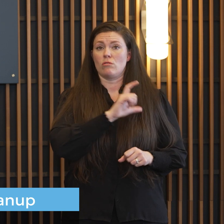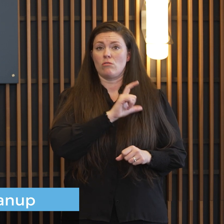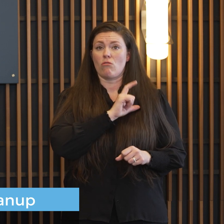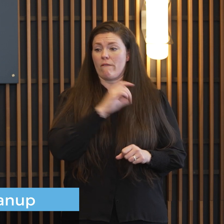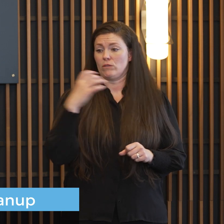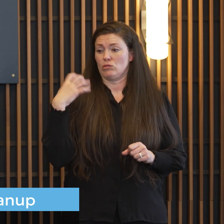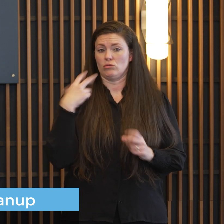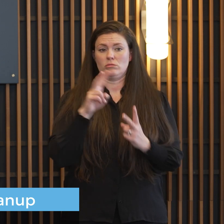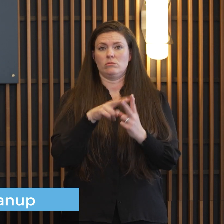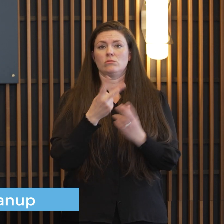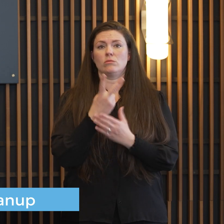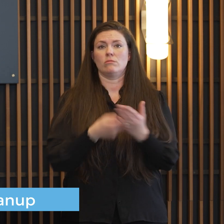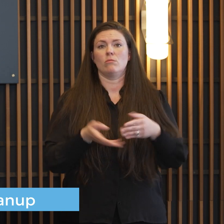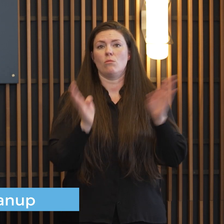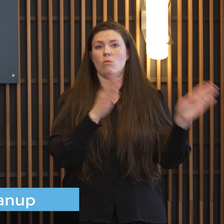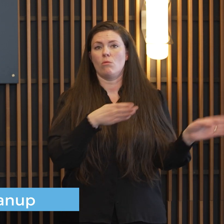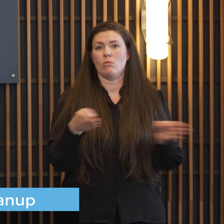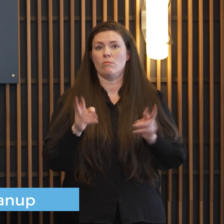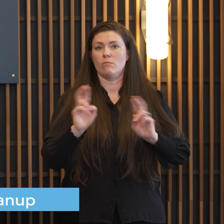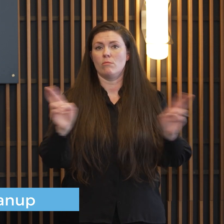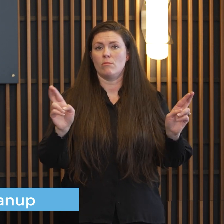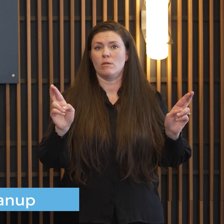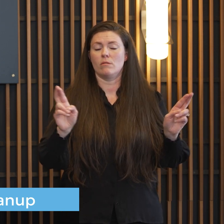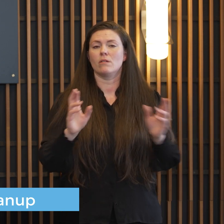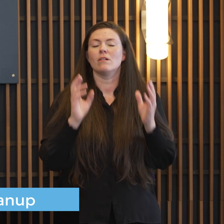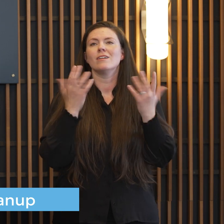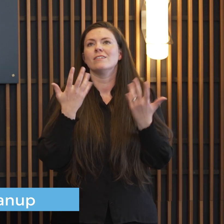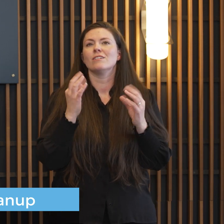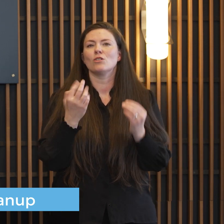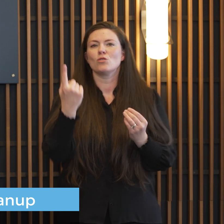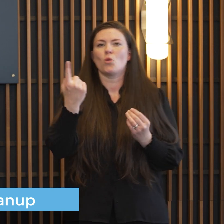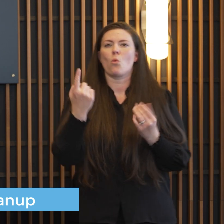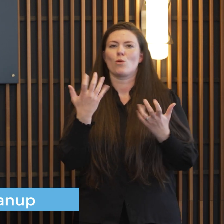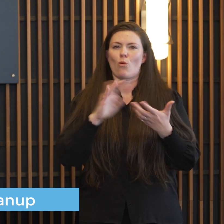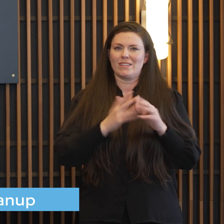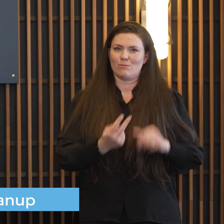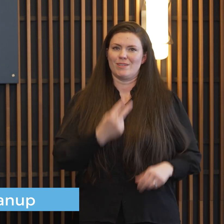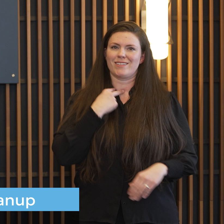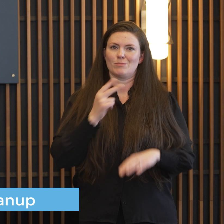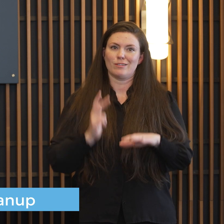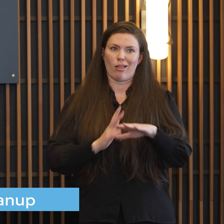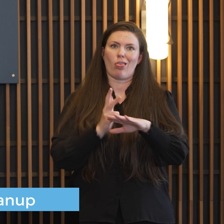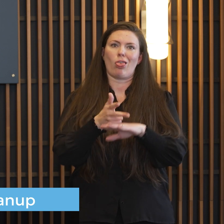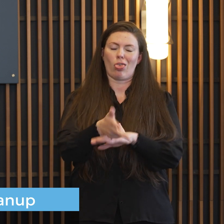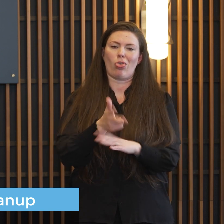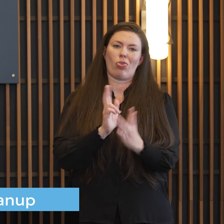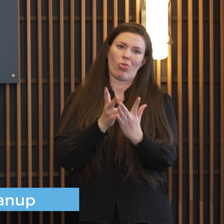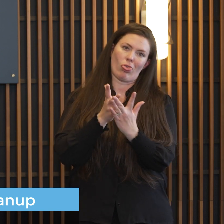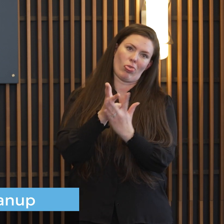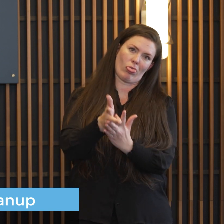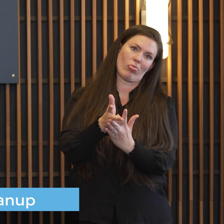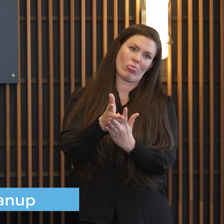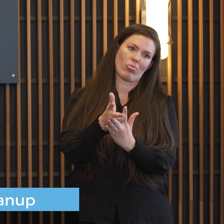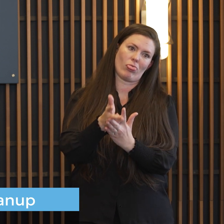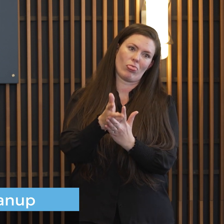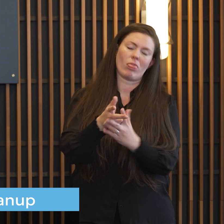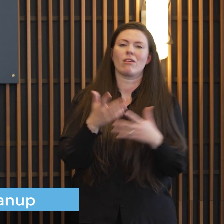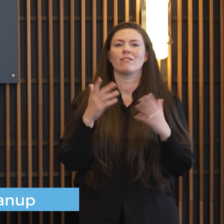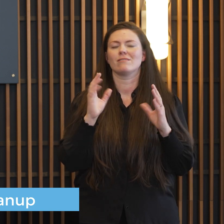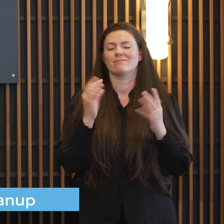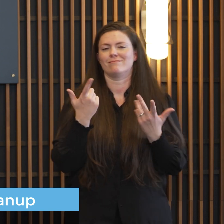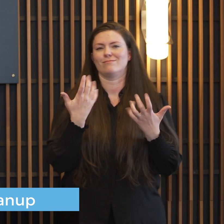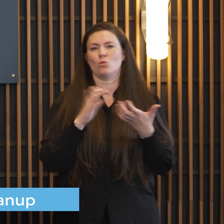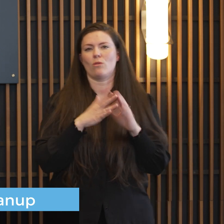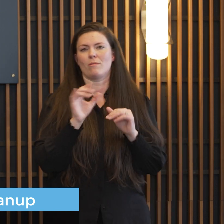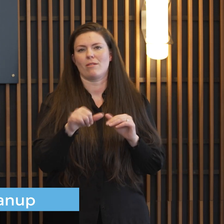you know and the other thing too is nobody wants to be the individual that gets stuck right so there's a good there's a good sense of making sure we